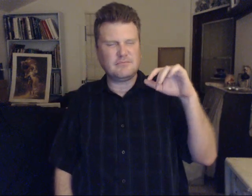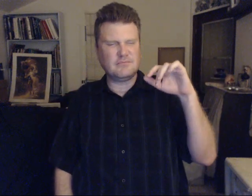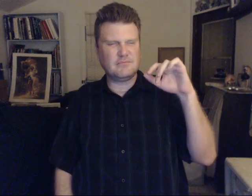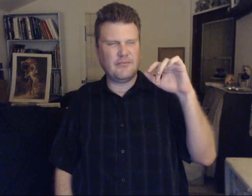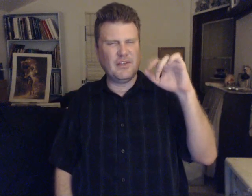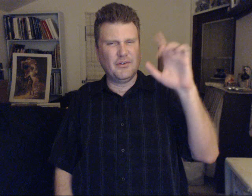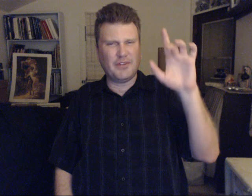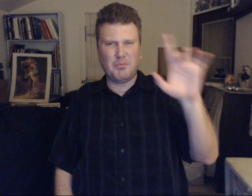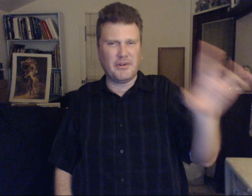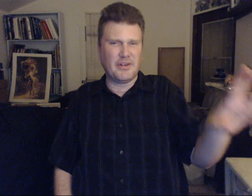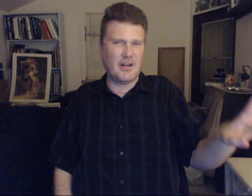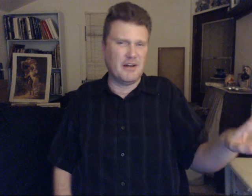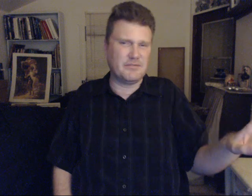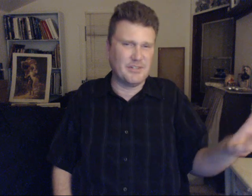and those that bring to conflict